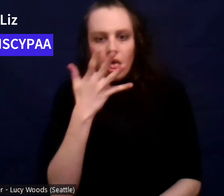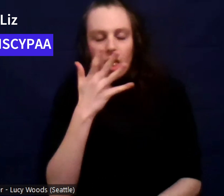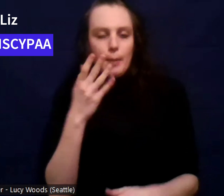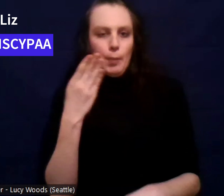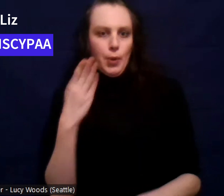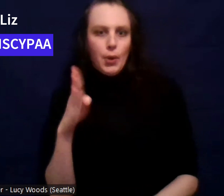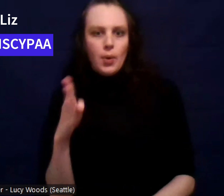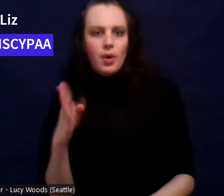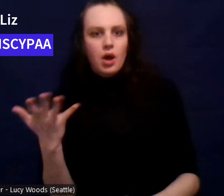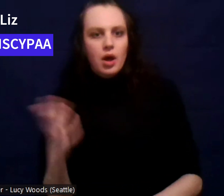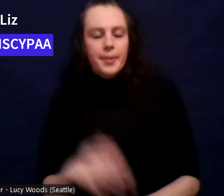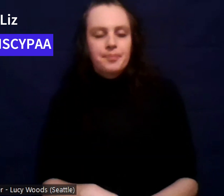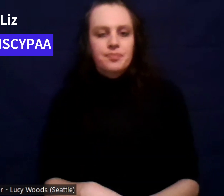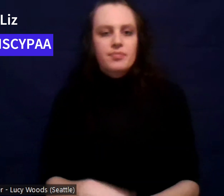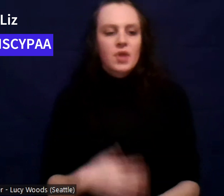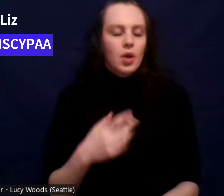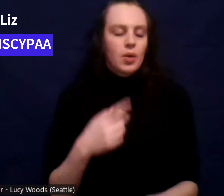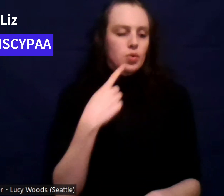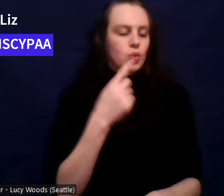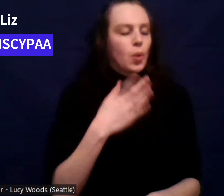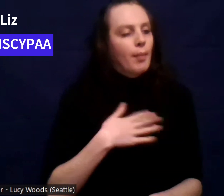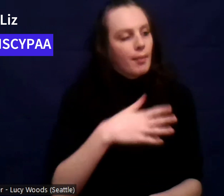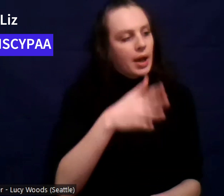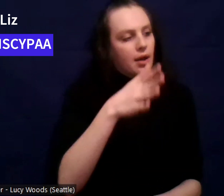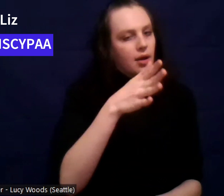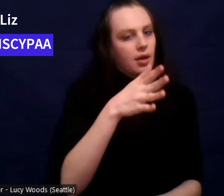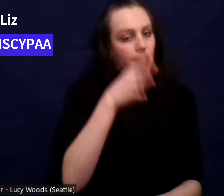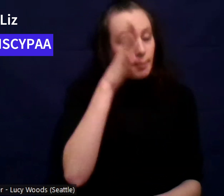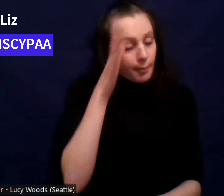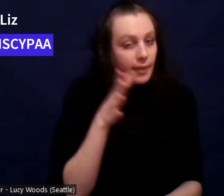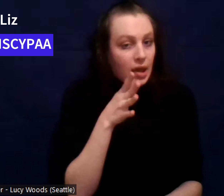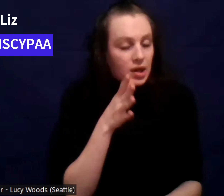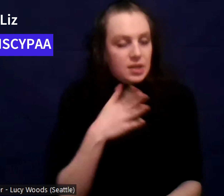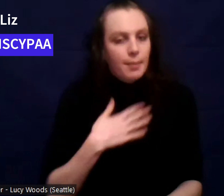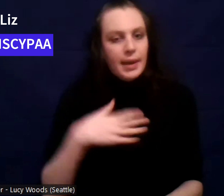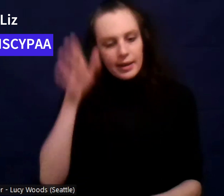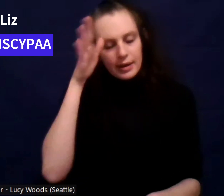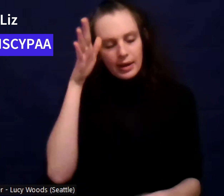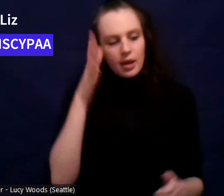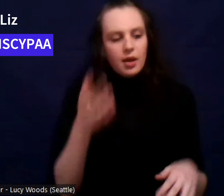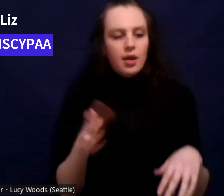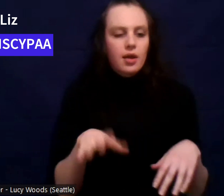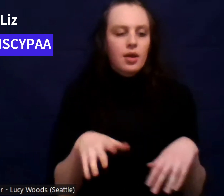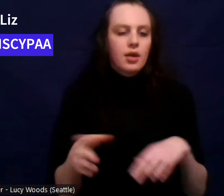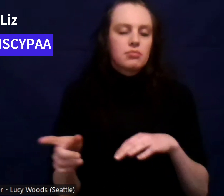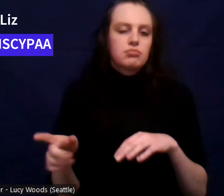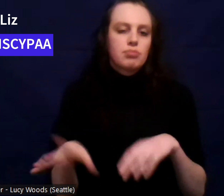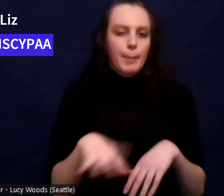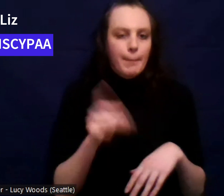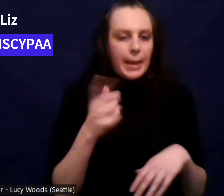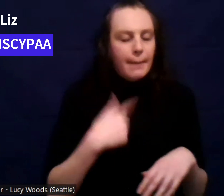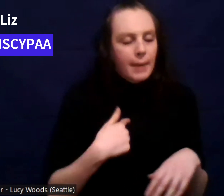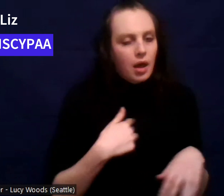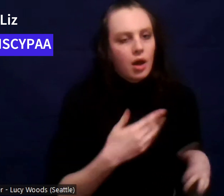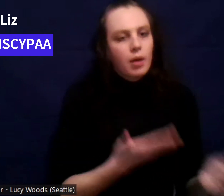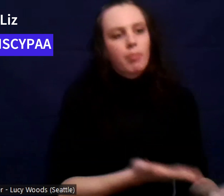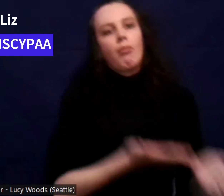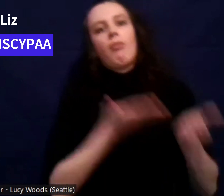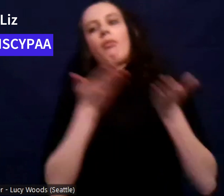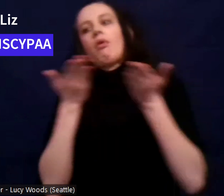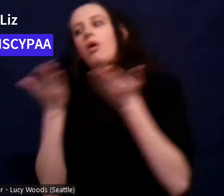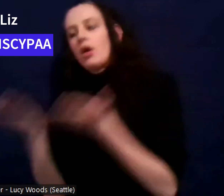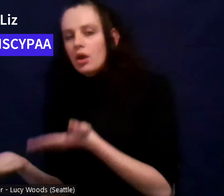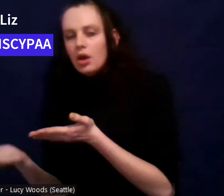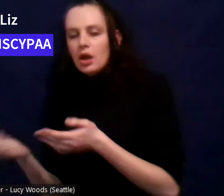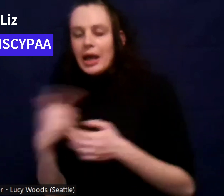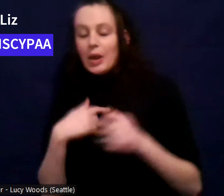told their parents and then my parents came and picked me up and my dad had to carry me out cause I couldn't walk. Um, and I woke up in my bed, not knowing